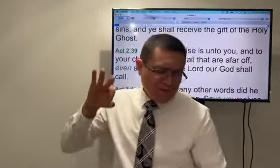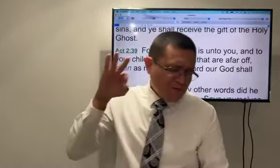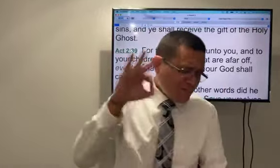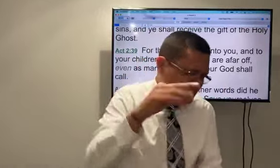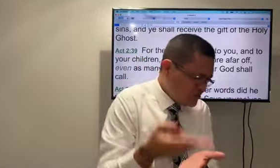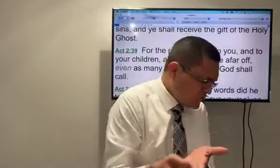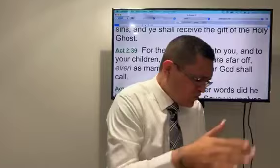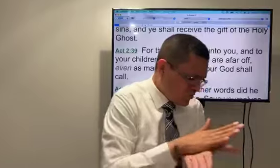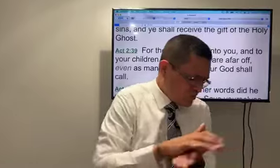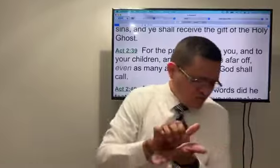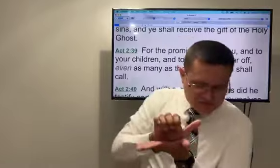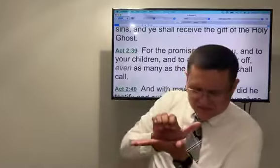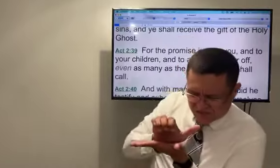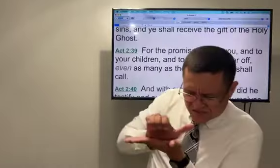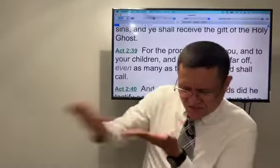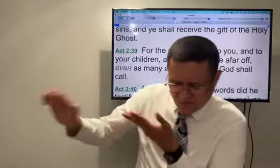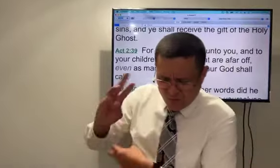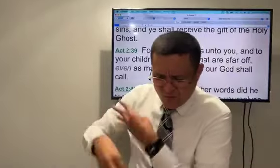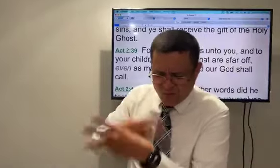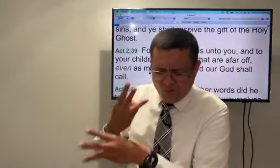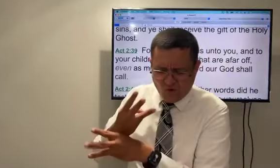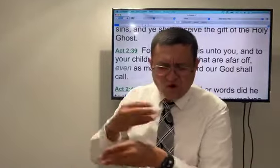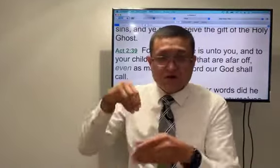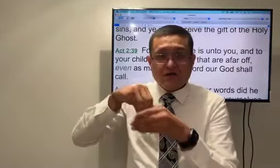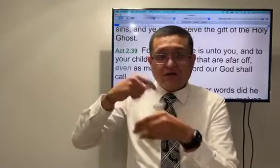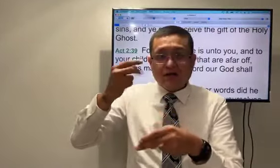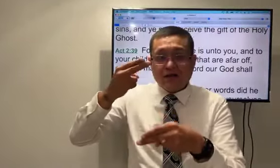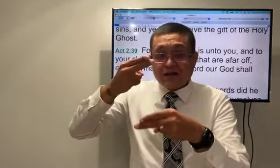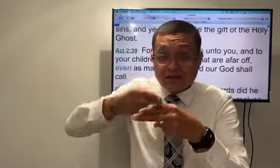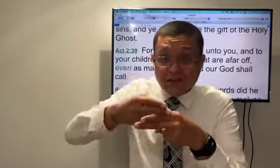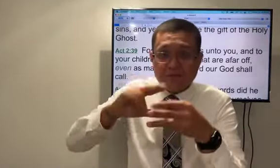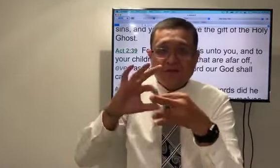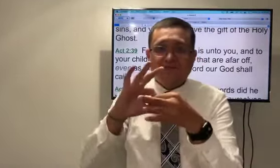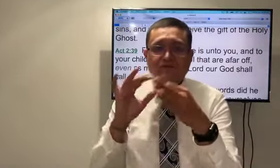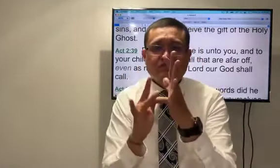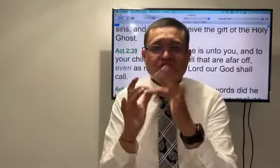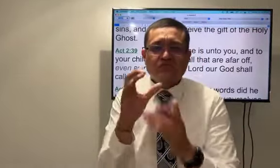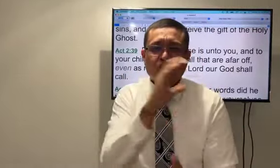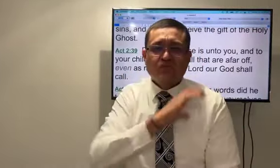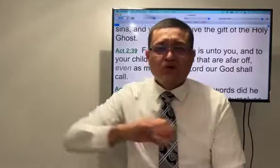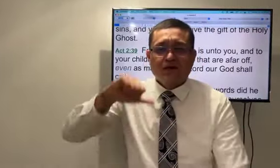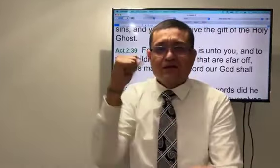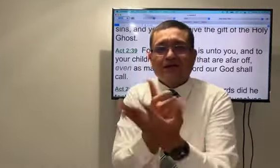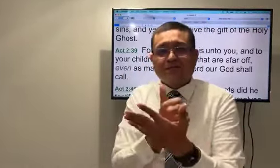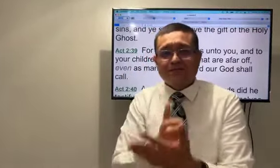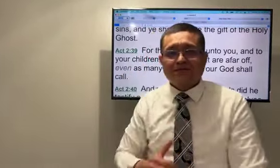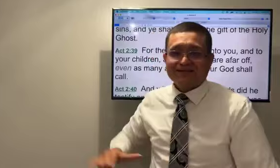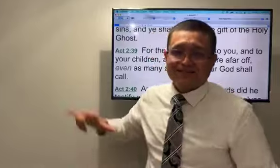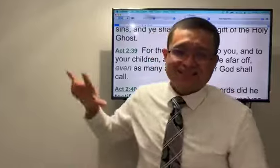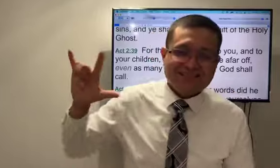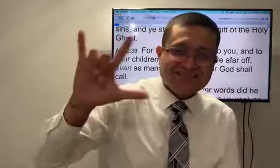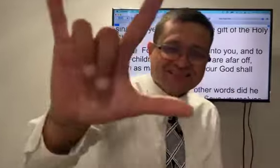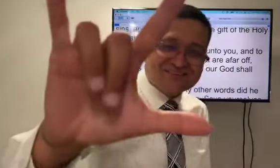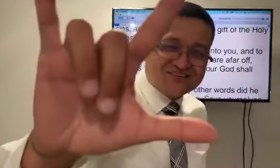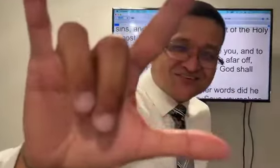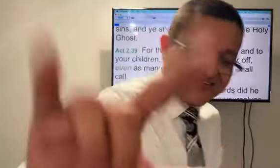remission of our sins and receive the Holy Ghost in Jesus name Amen love you all